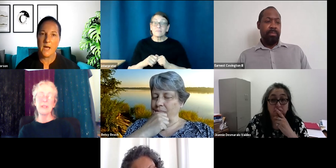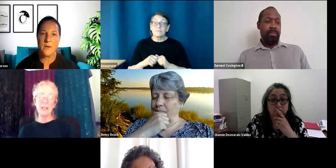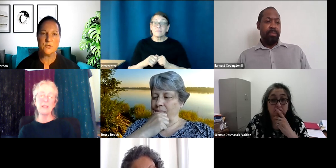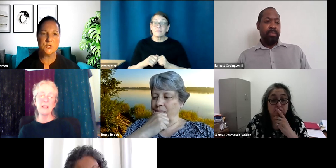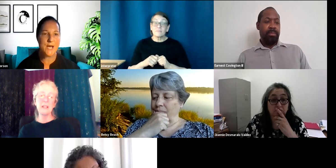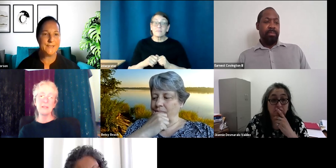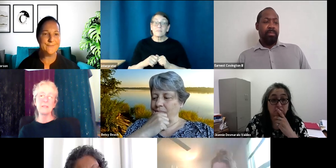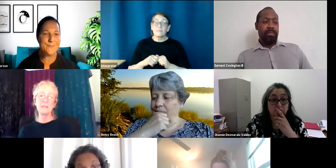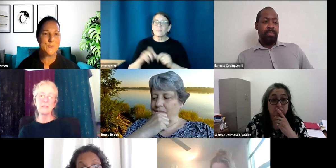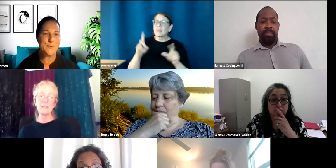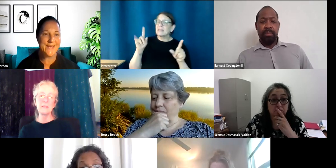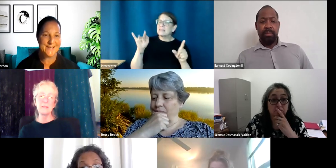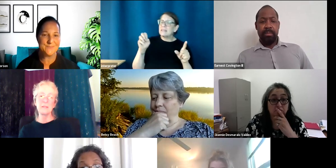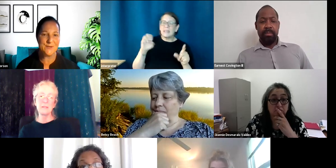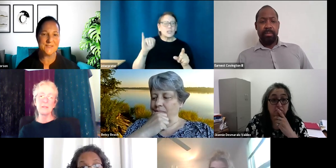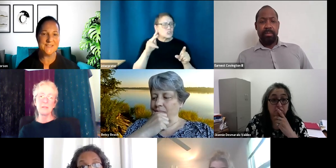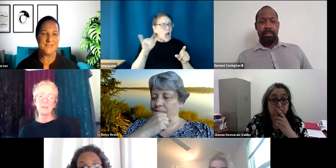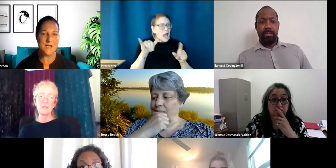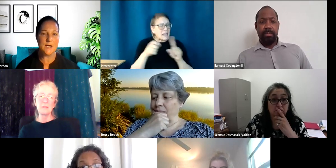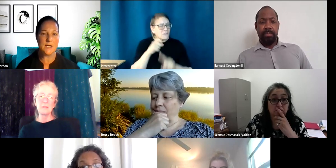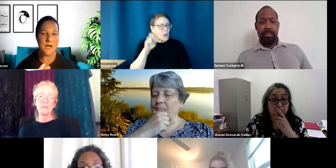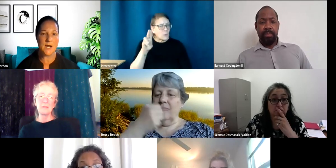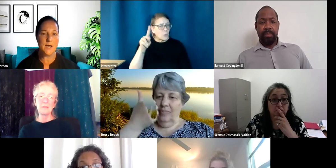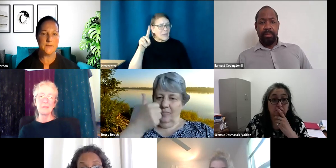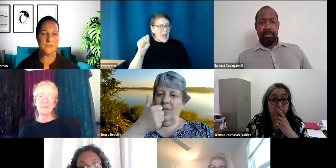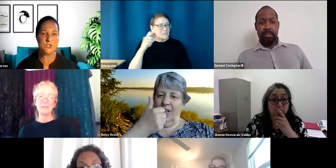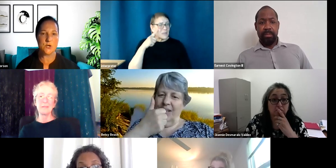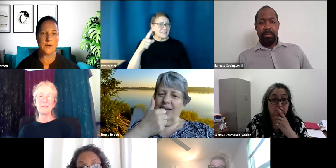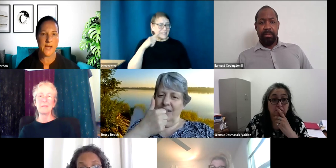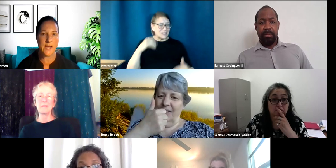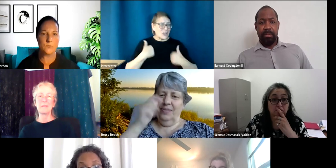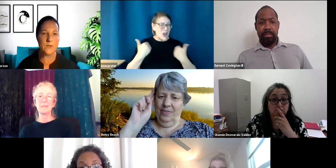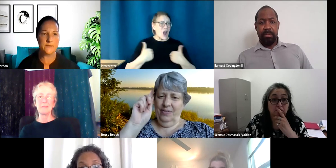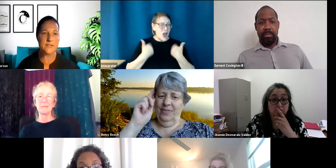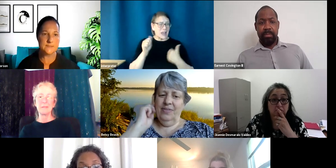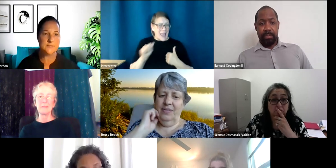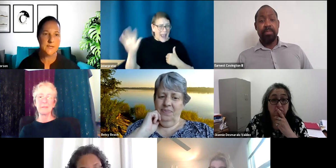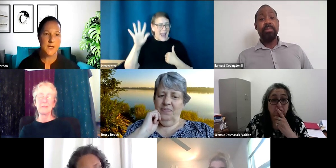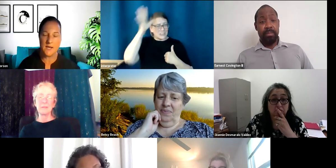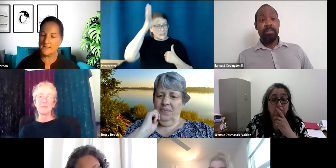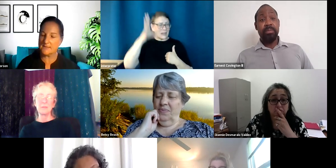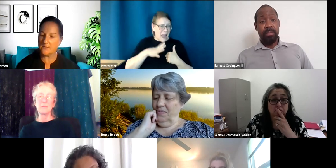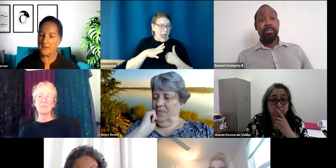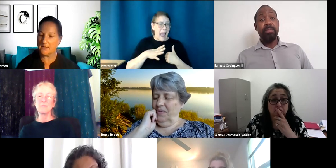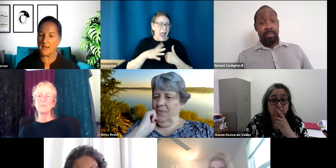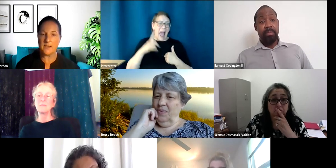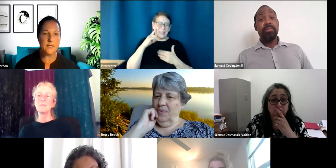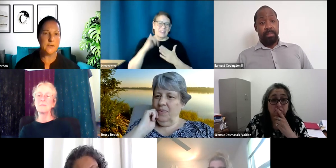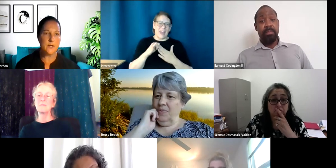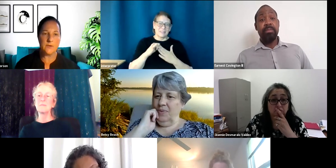and how about Johnny from UPS? Yes. Because he's a young guy. That's like, that's, I think somebody that, you